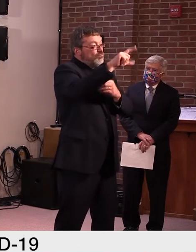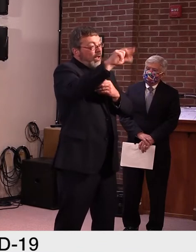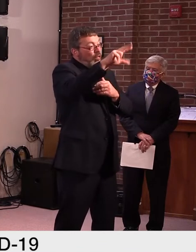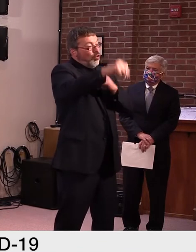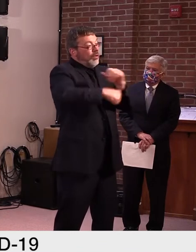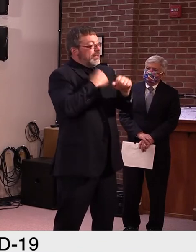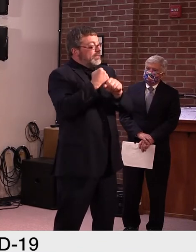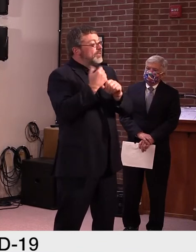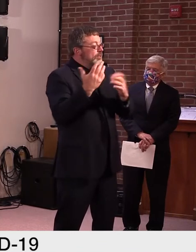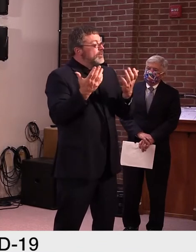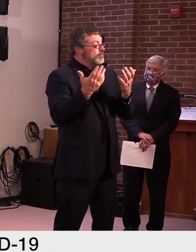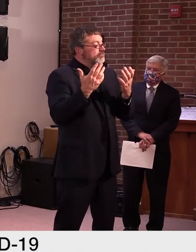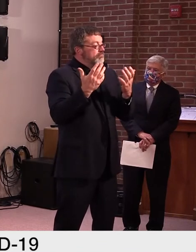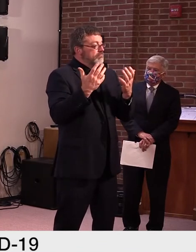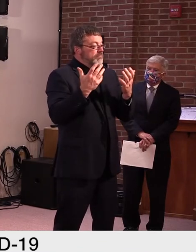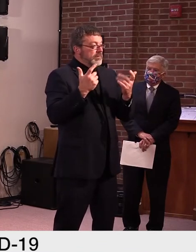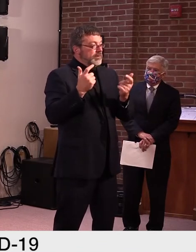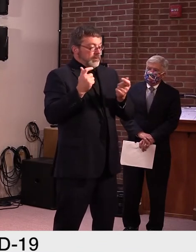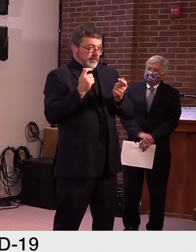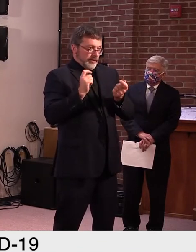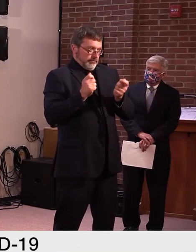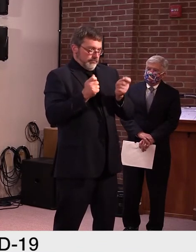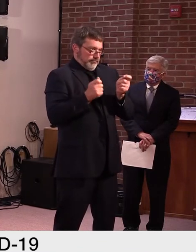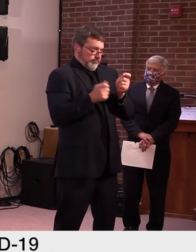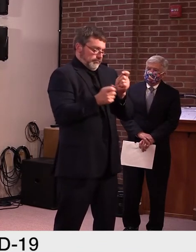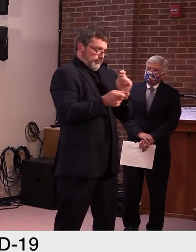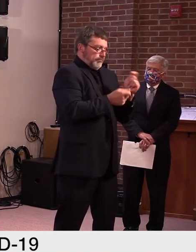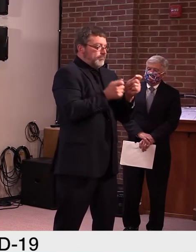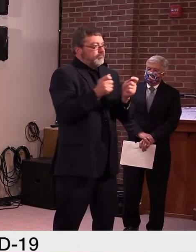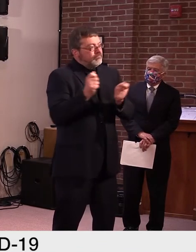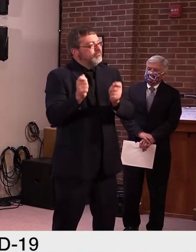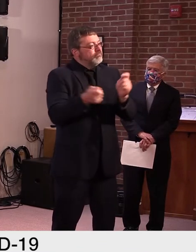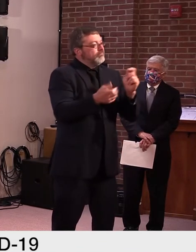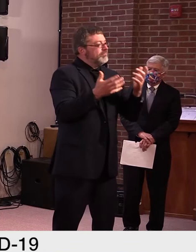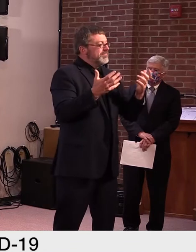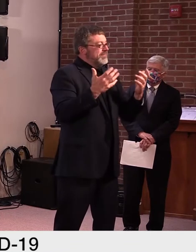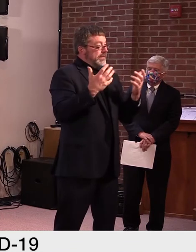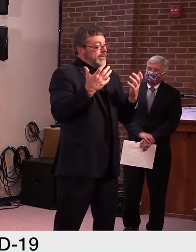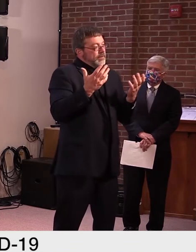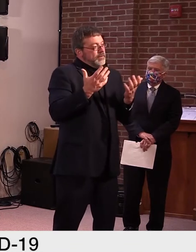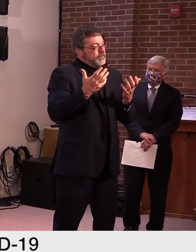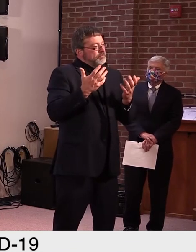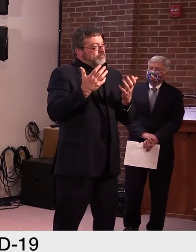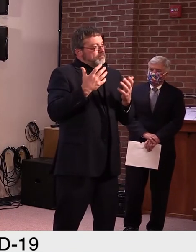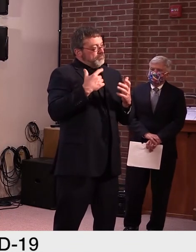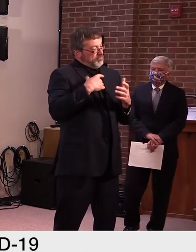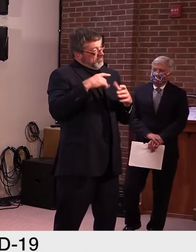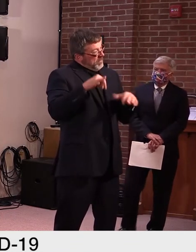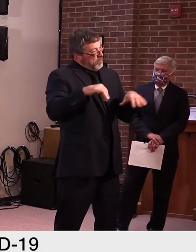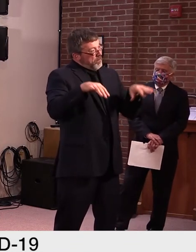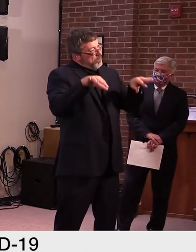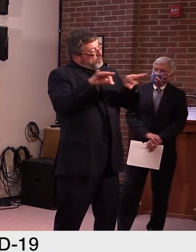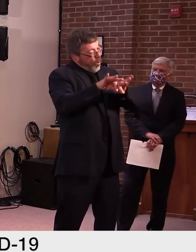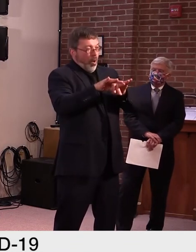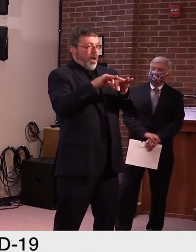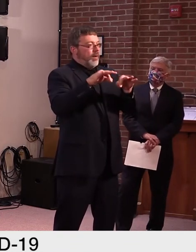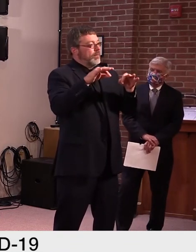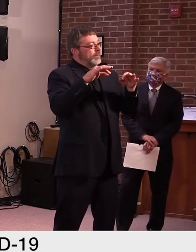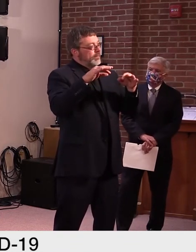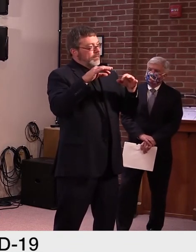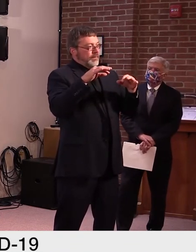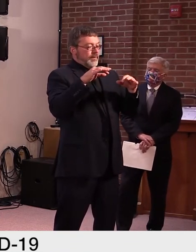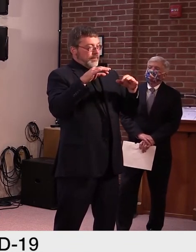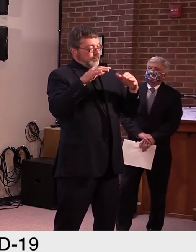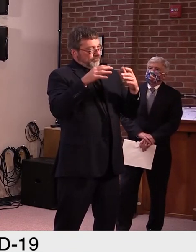but, uh, but we have to, we have to provide, uh, a secure, effective, efficient, uh, and affordable